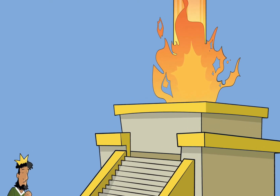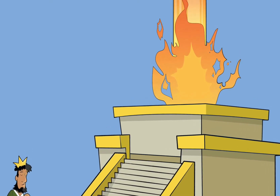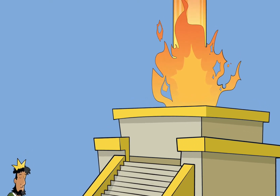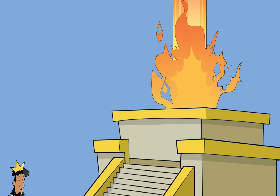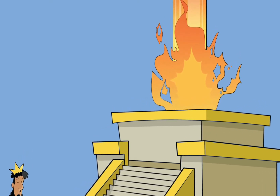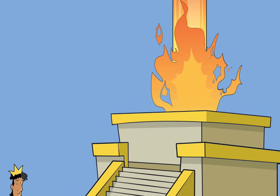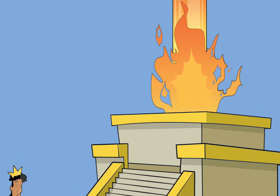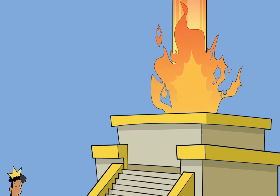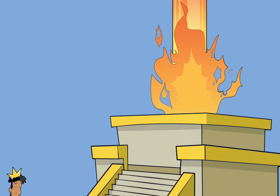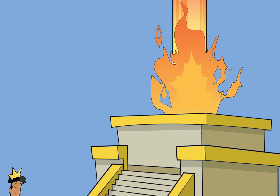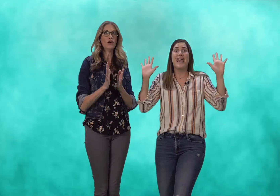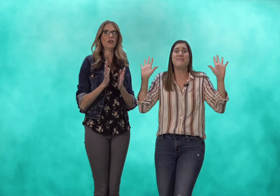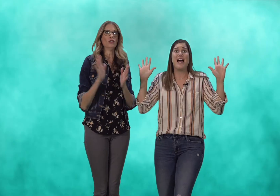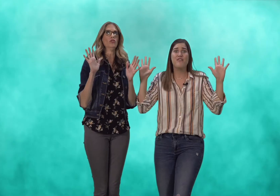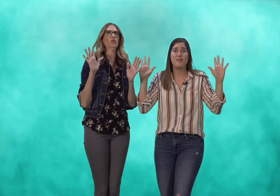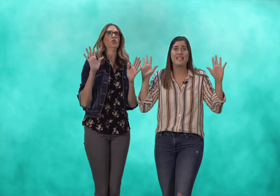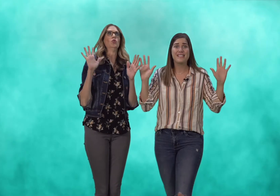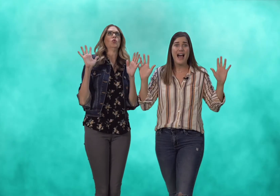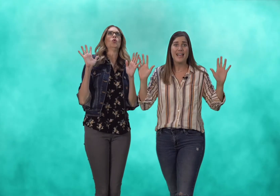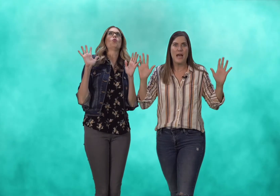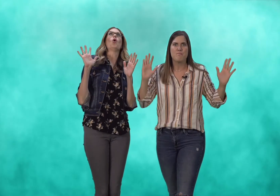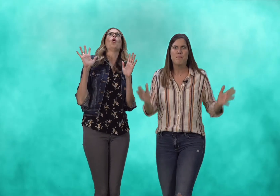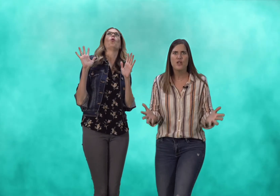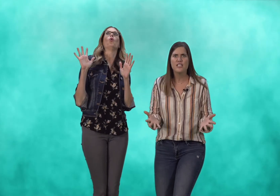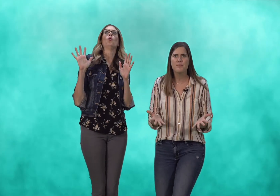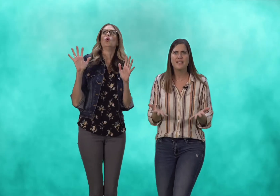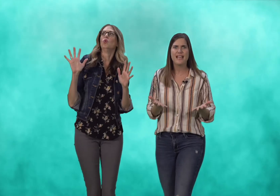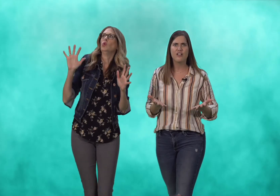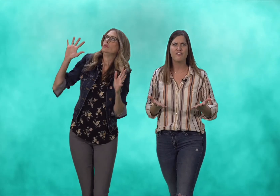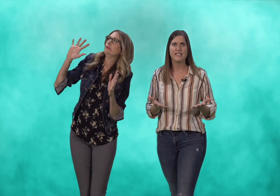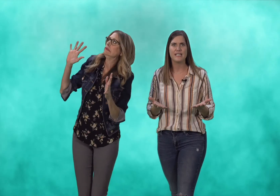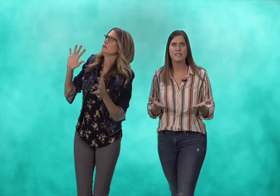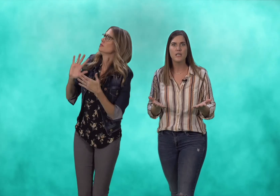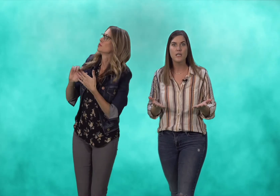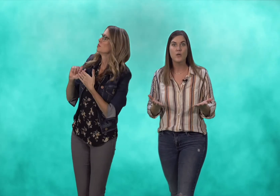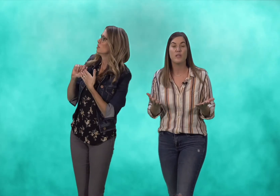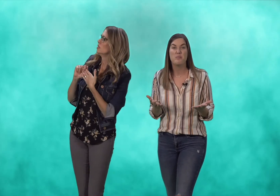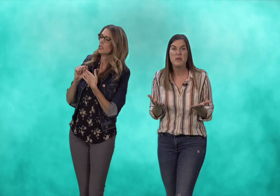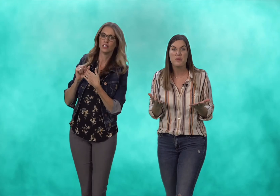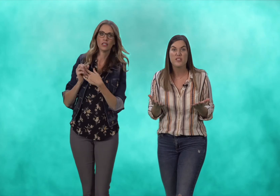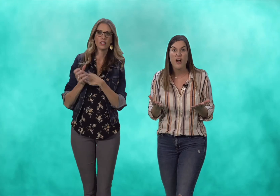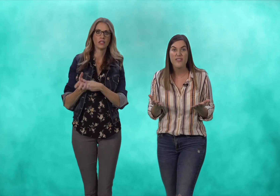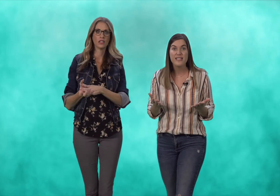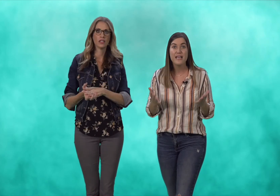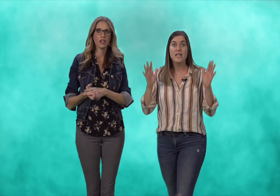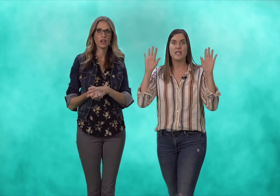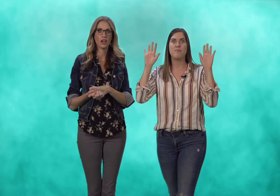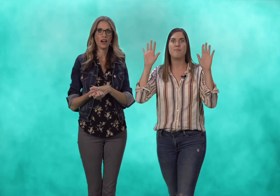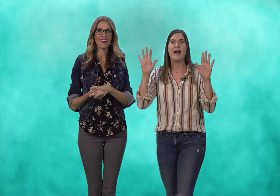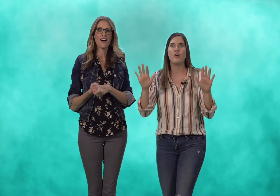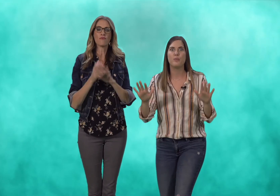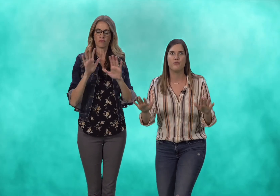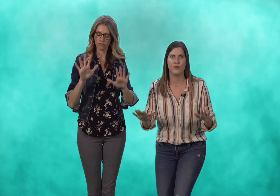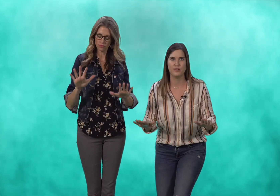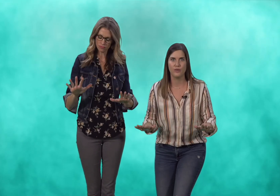praying fire came down from the sky and burned up the sacrifices when the people saw this they bowed before the lord